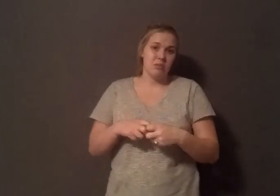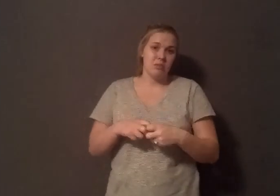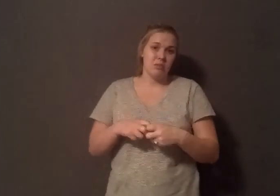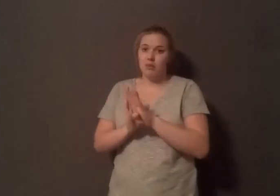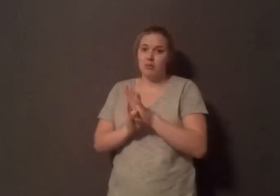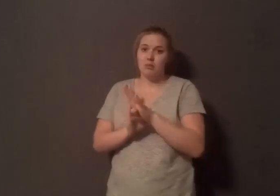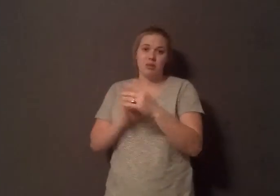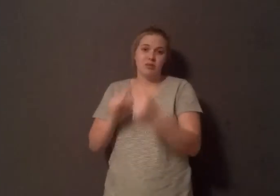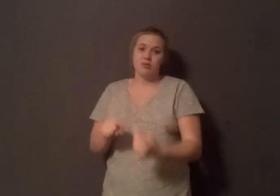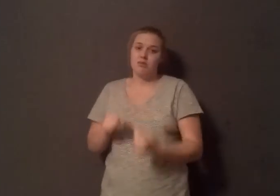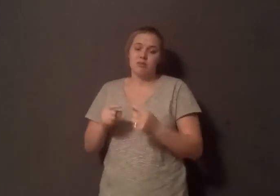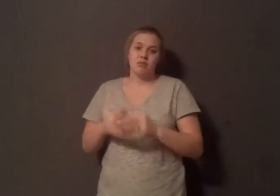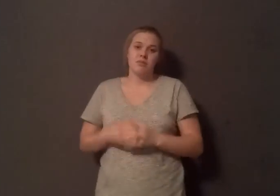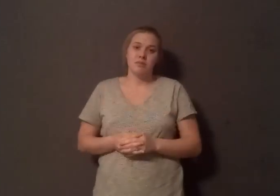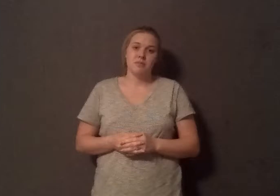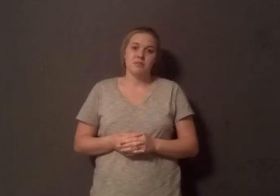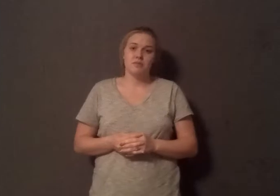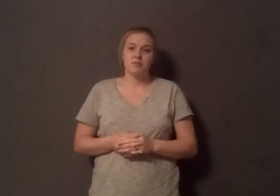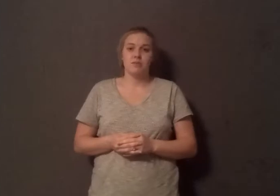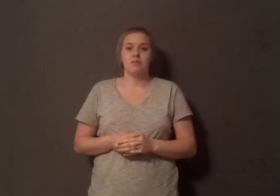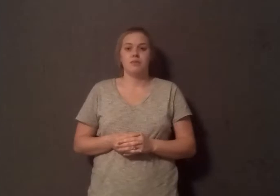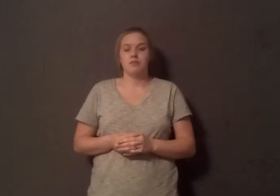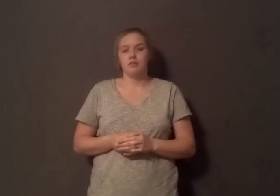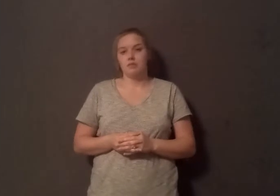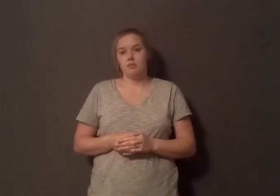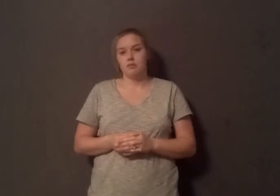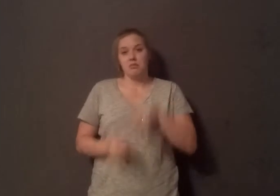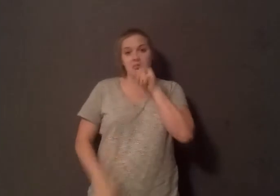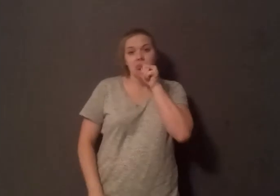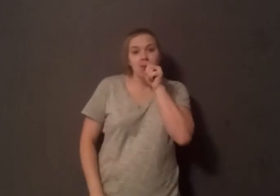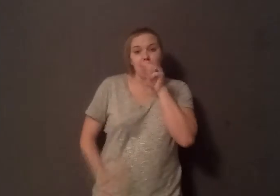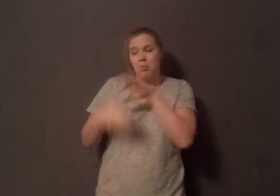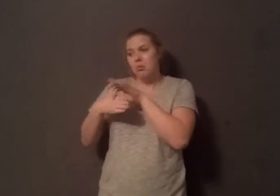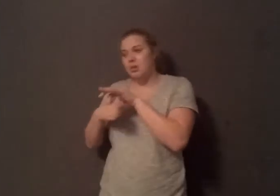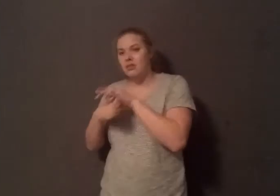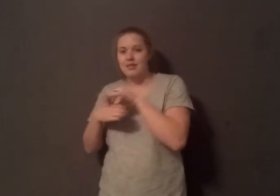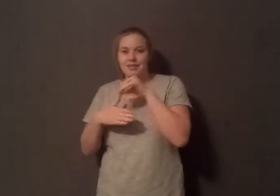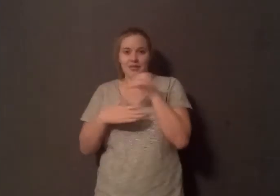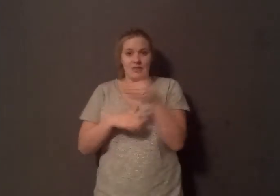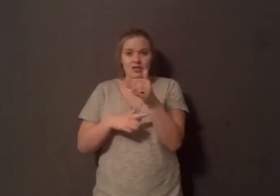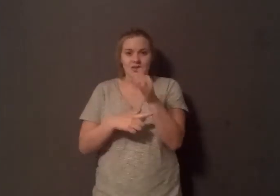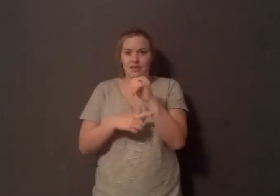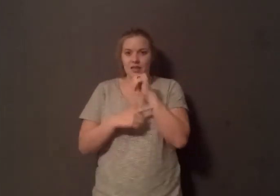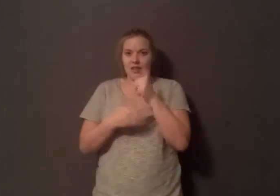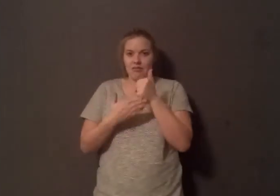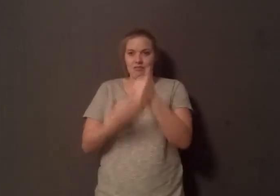as well. eating organic beef, poultry, pork, or fish will not help you avoid contaminants like mercury, like